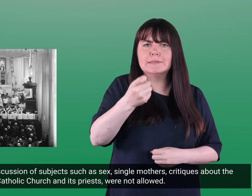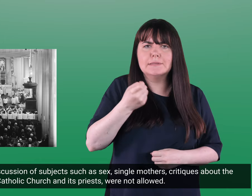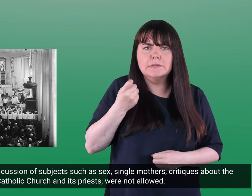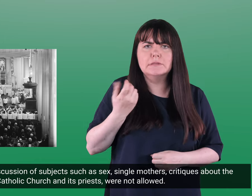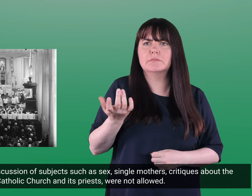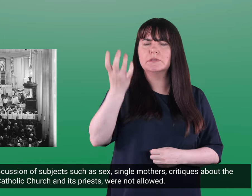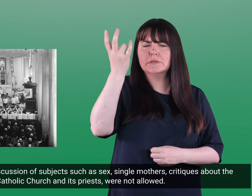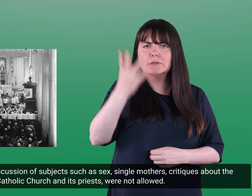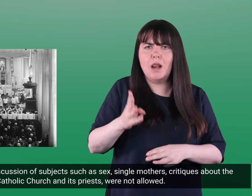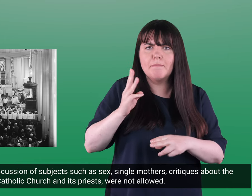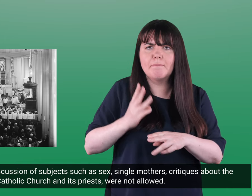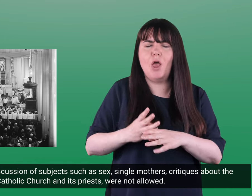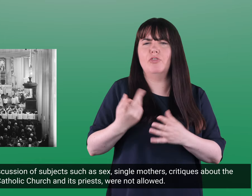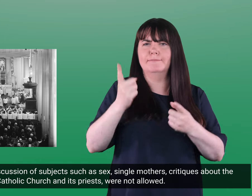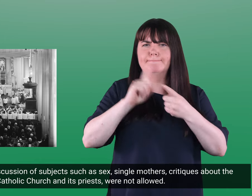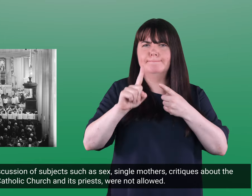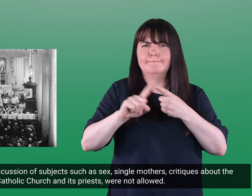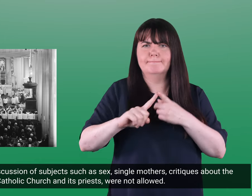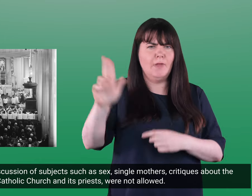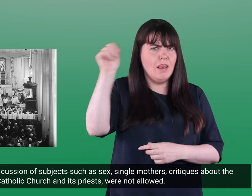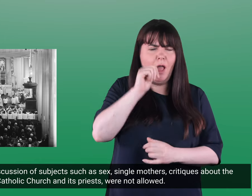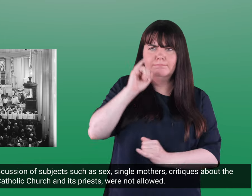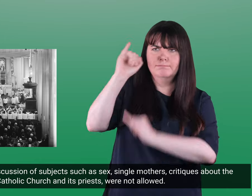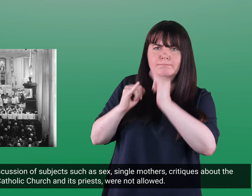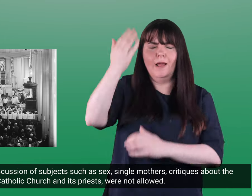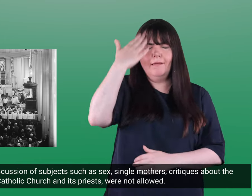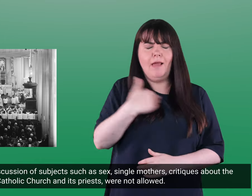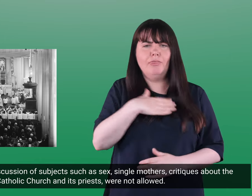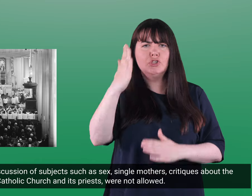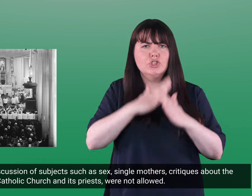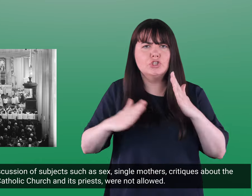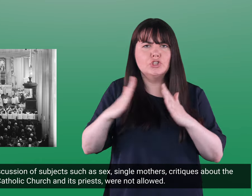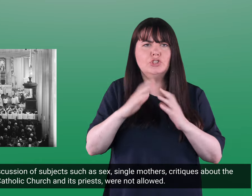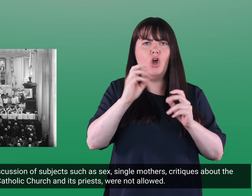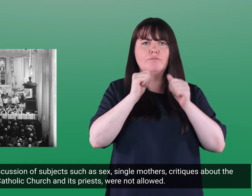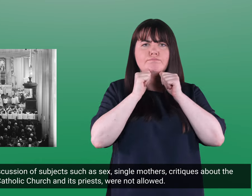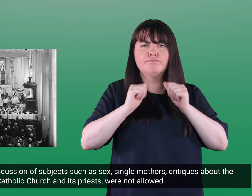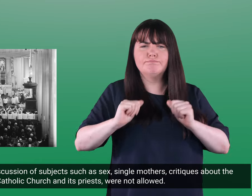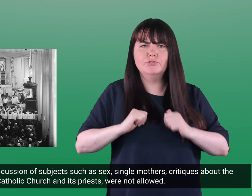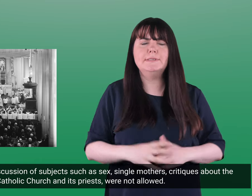as sex single mothers critiques about the Catholic Church and its priests were not allowed.